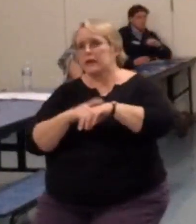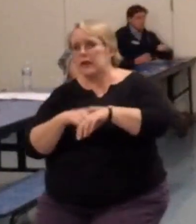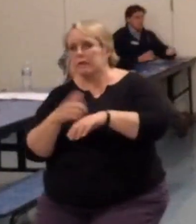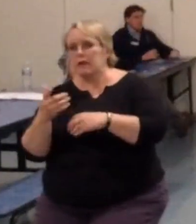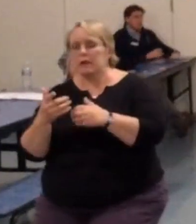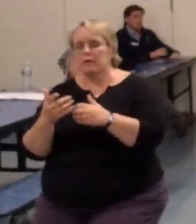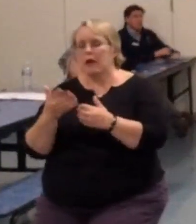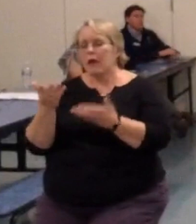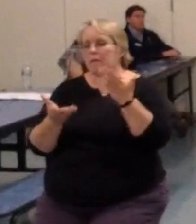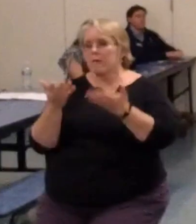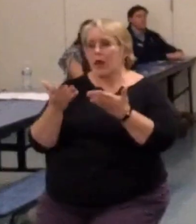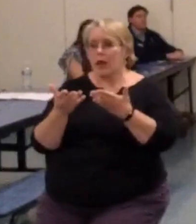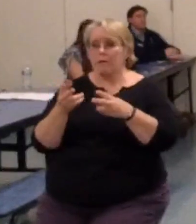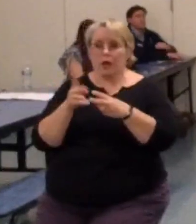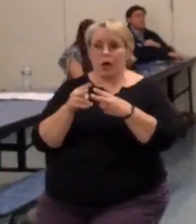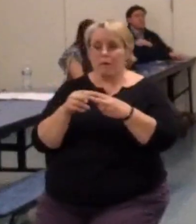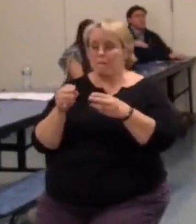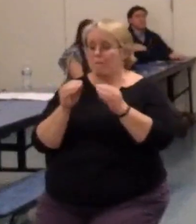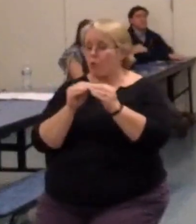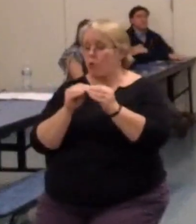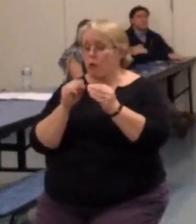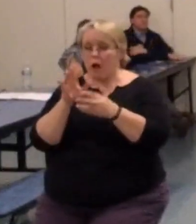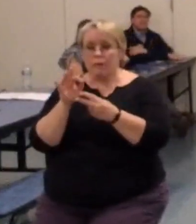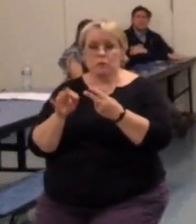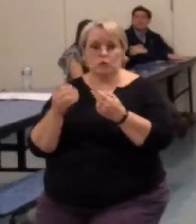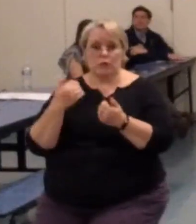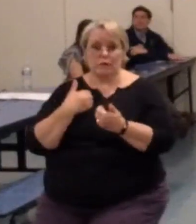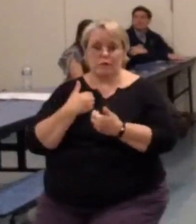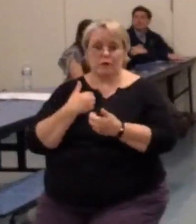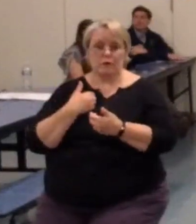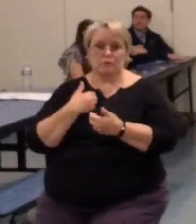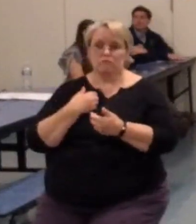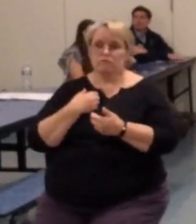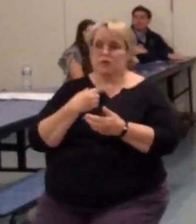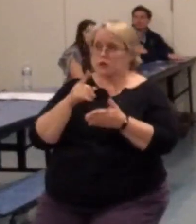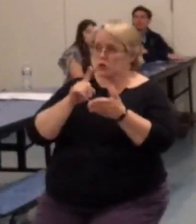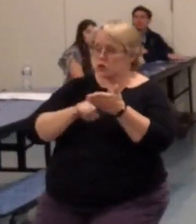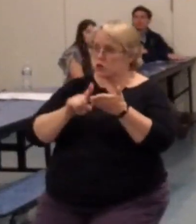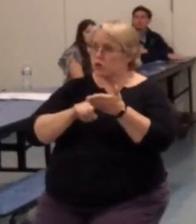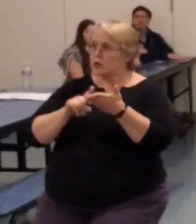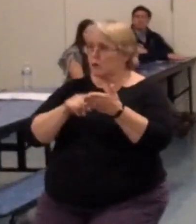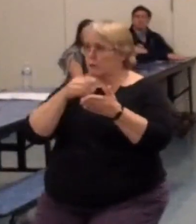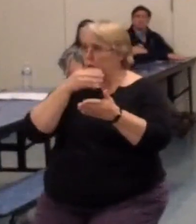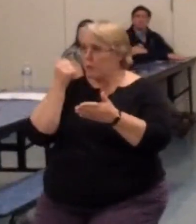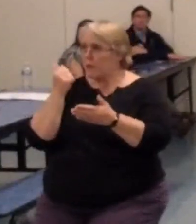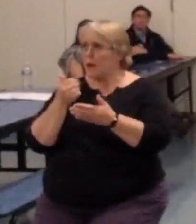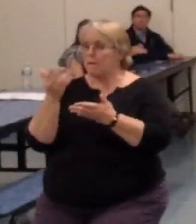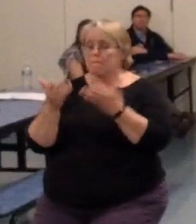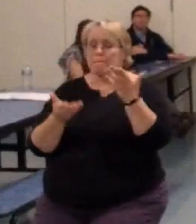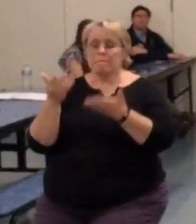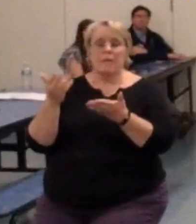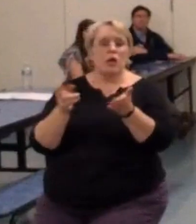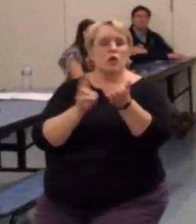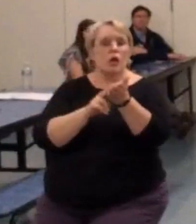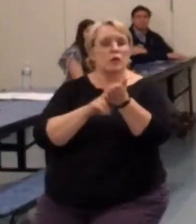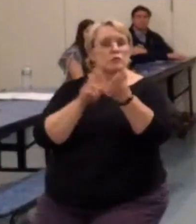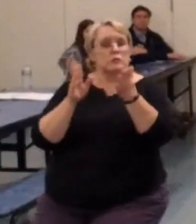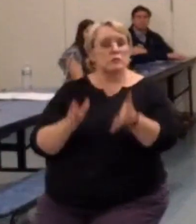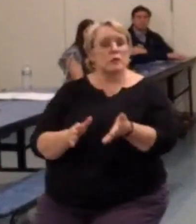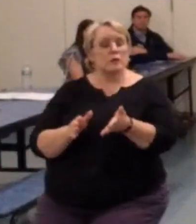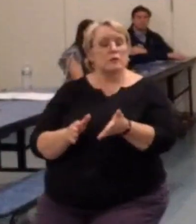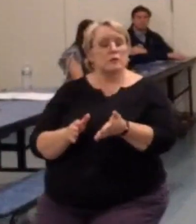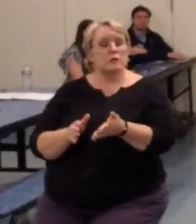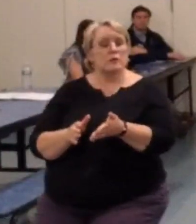time. Maybe there are a couple more options we can have. Let's look into them a little bit better. Maybe the contractors they have in